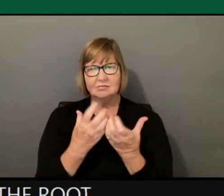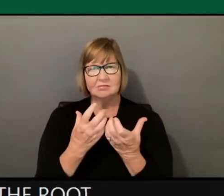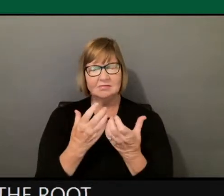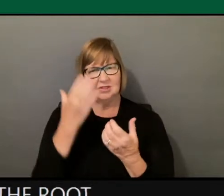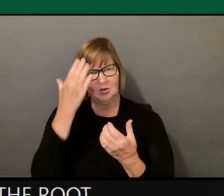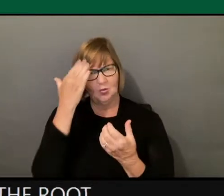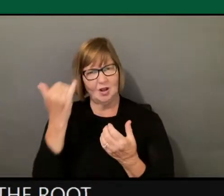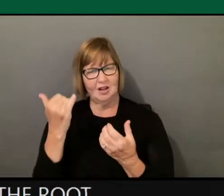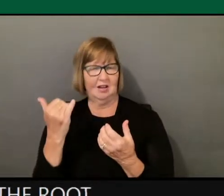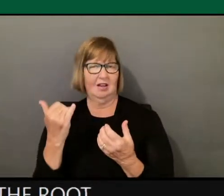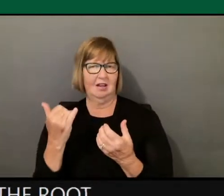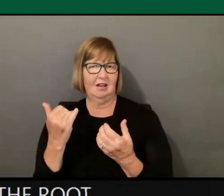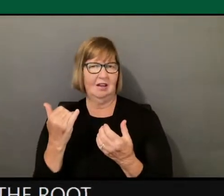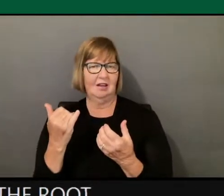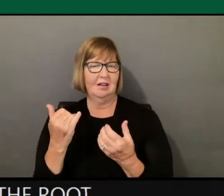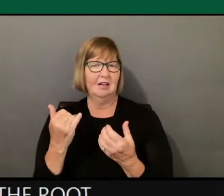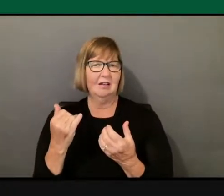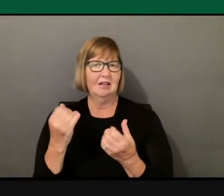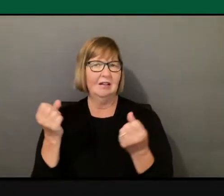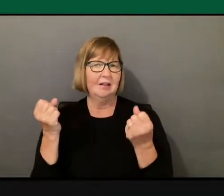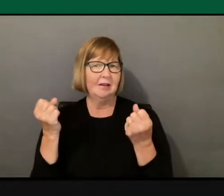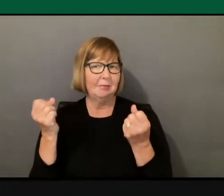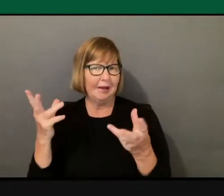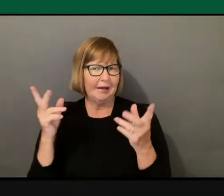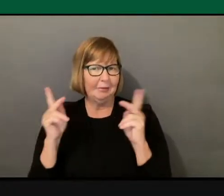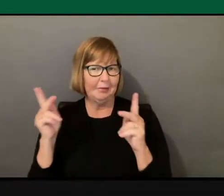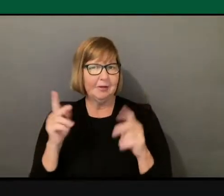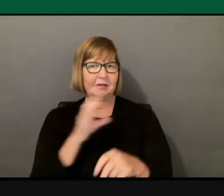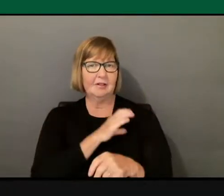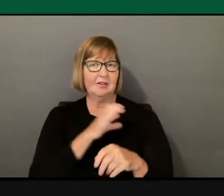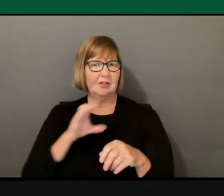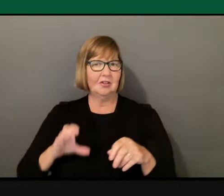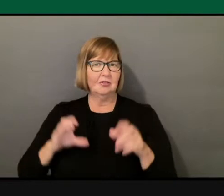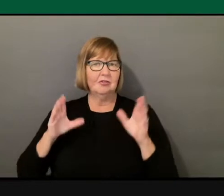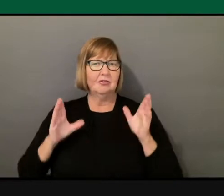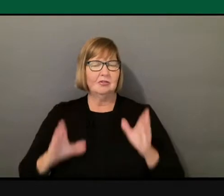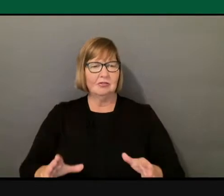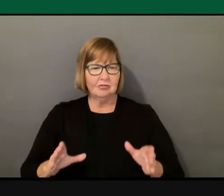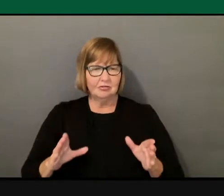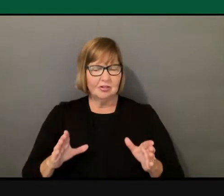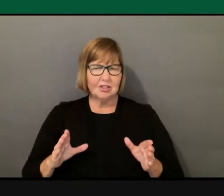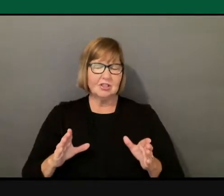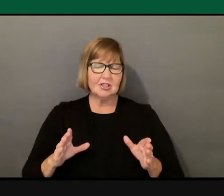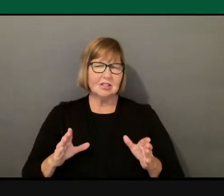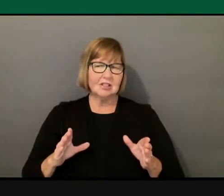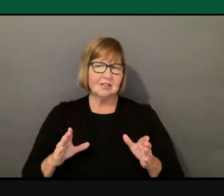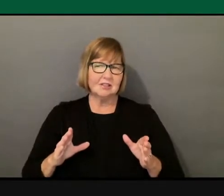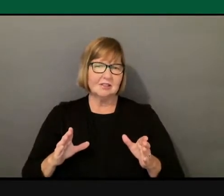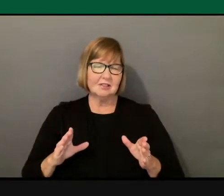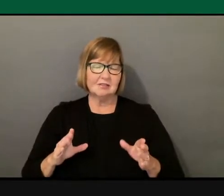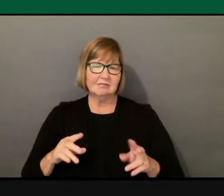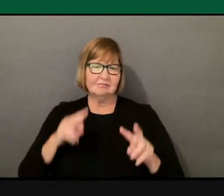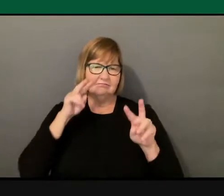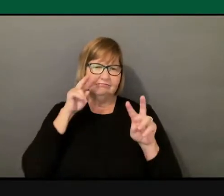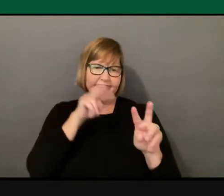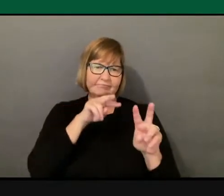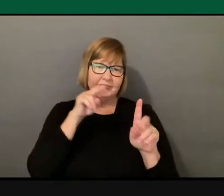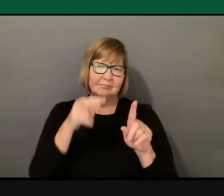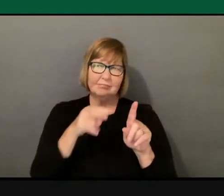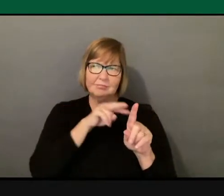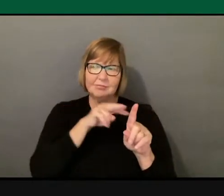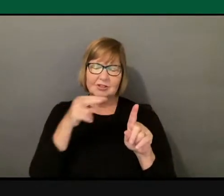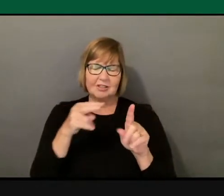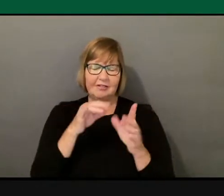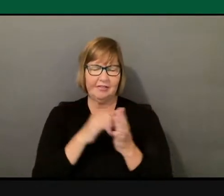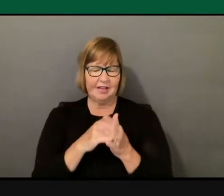by many, right? Especially Christians, the way it is. So often in my New Testament course, too,